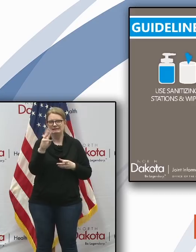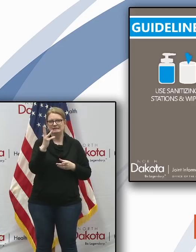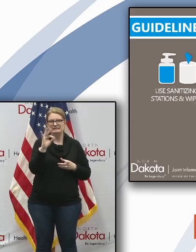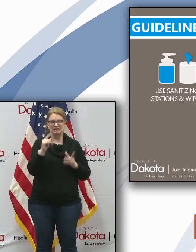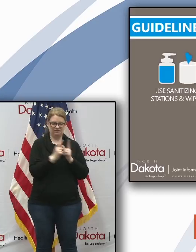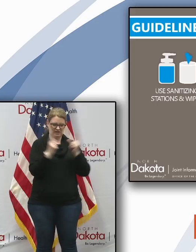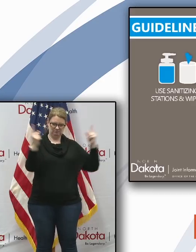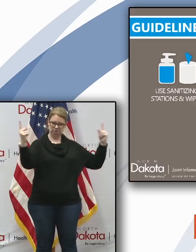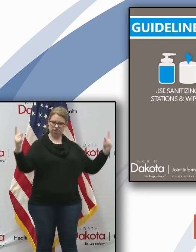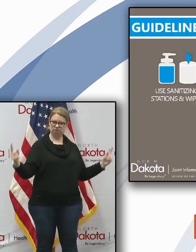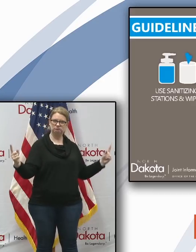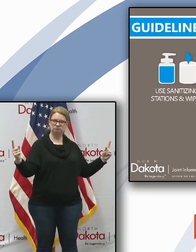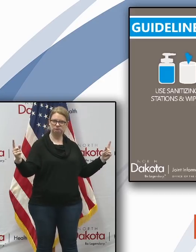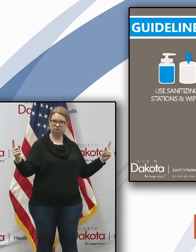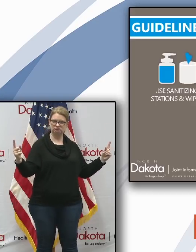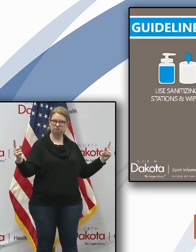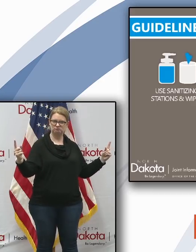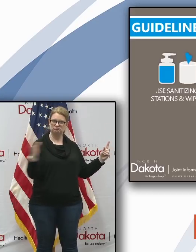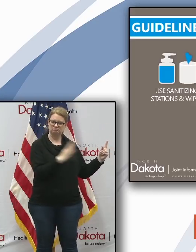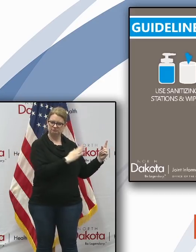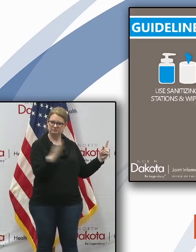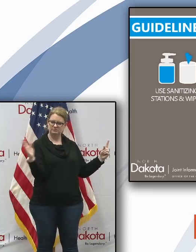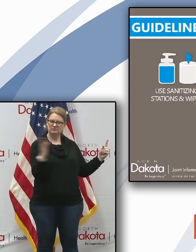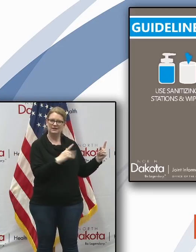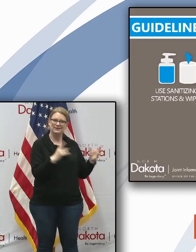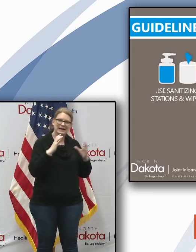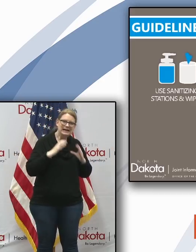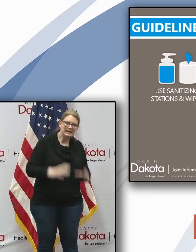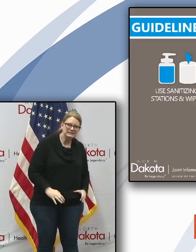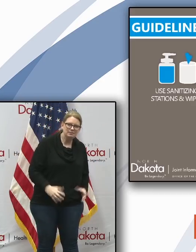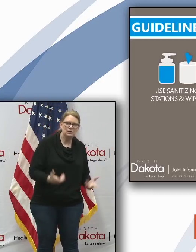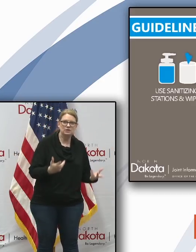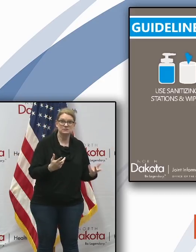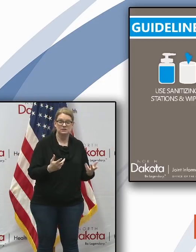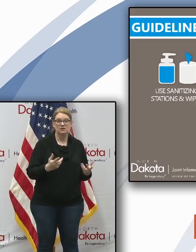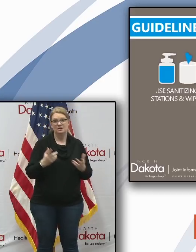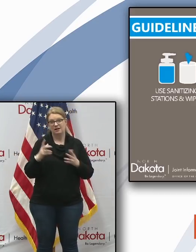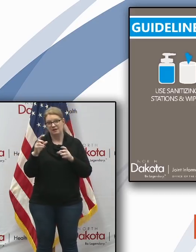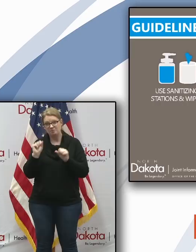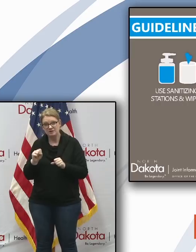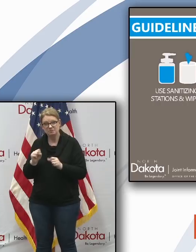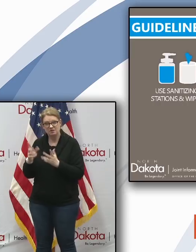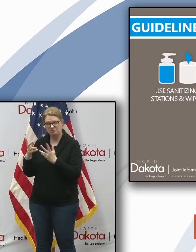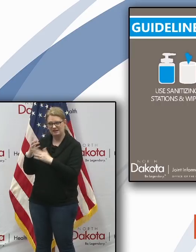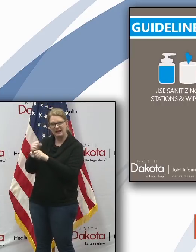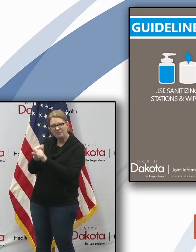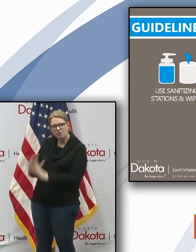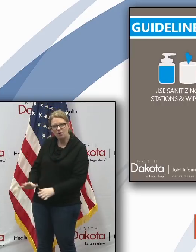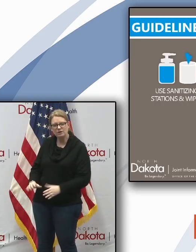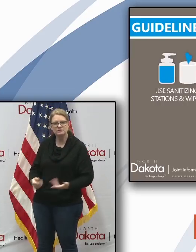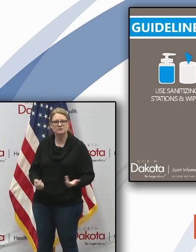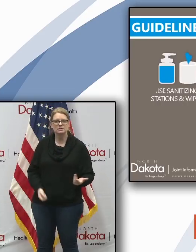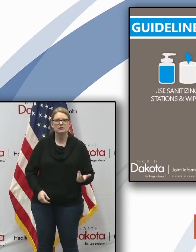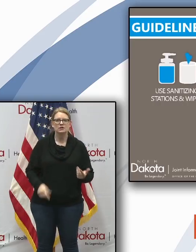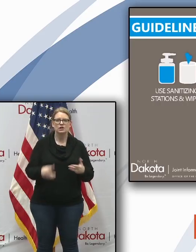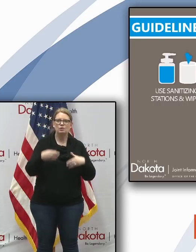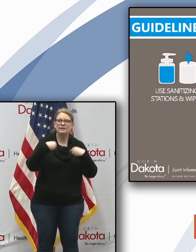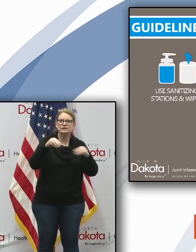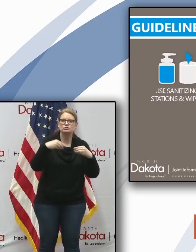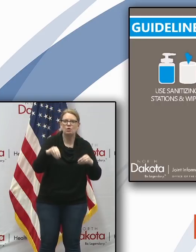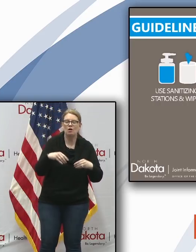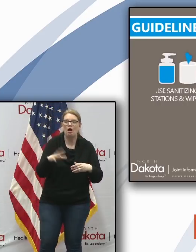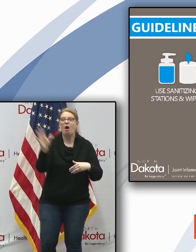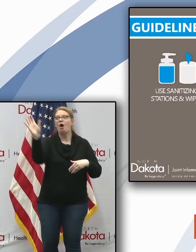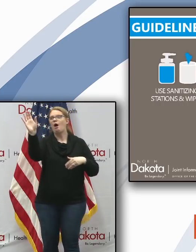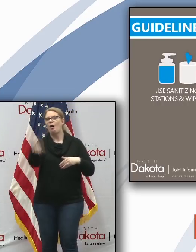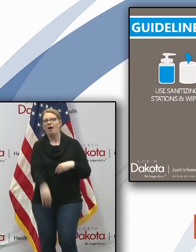separation between yourself and others whether that's customers and where possible with employees avoid social gatherings in the store if you run